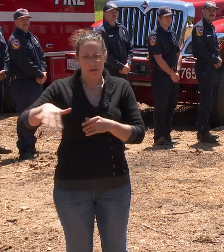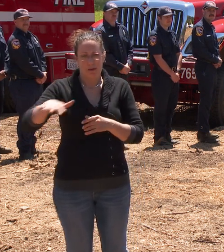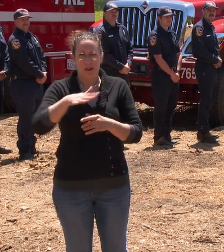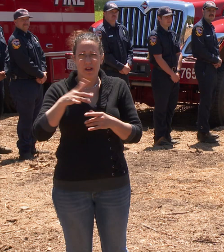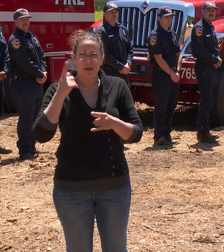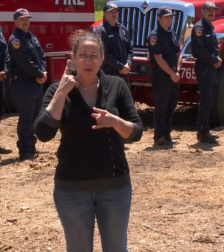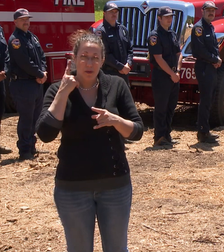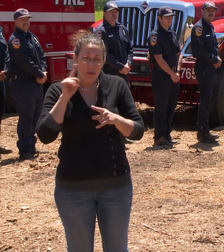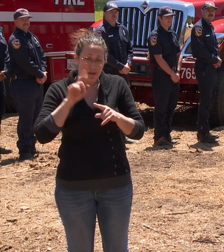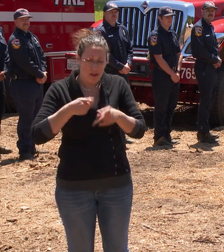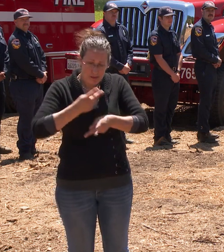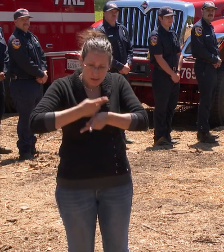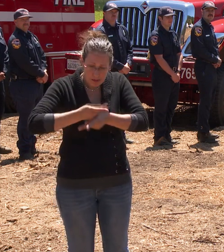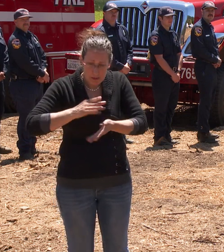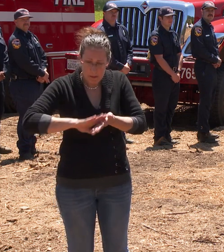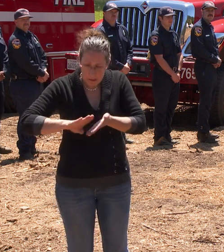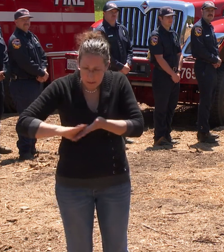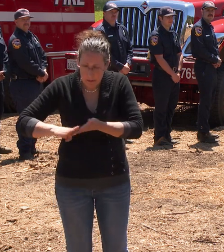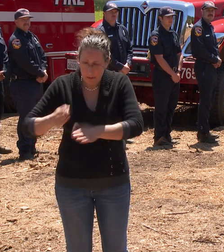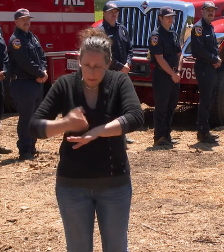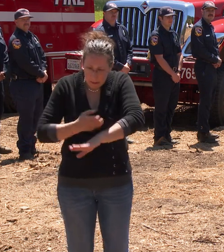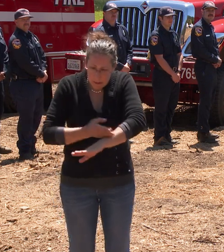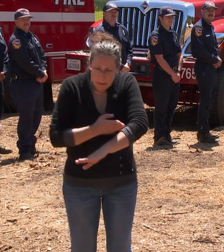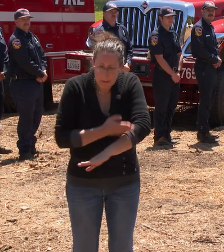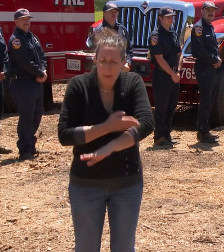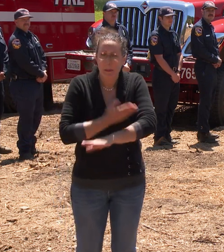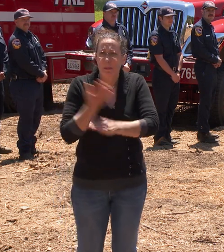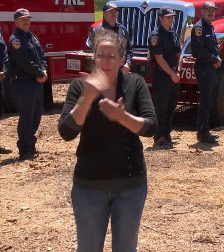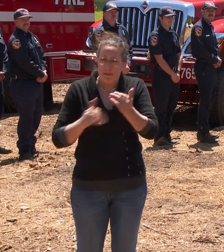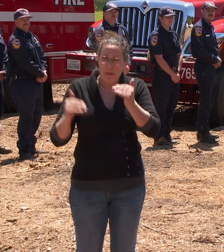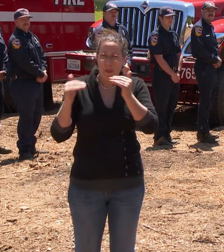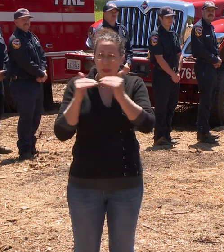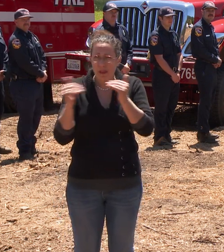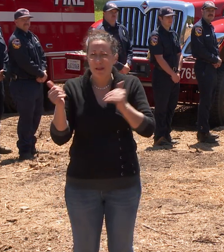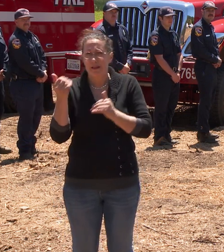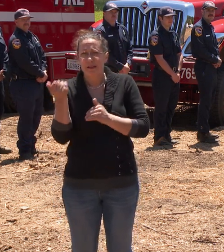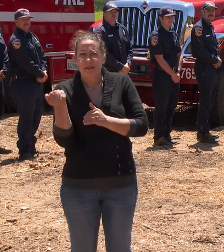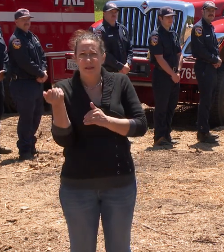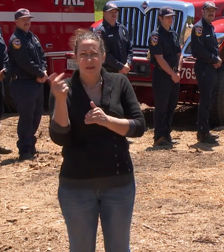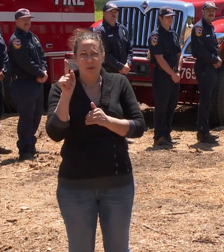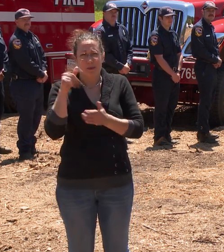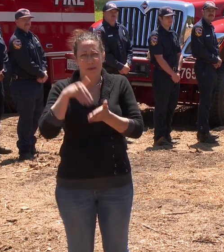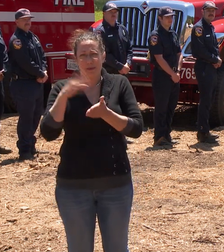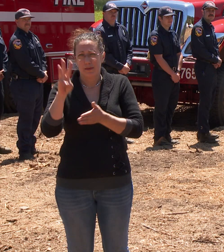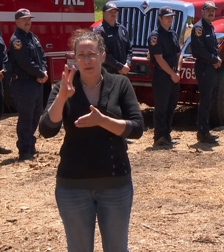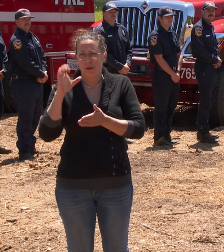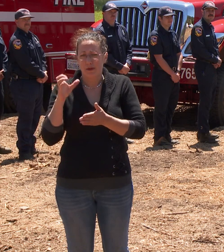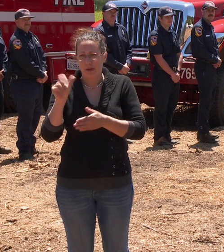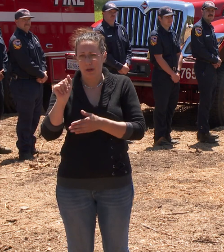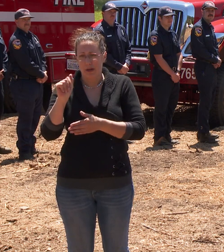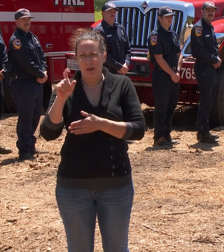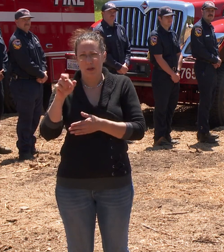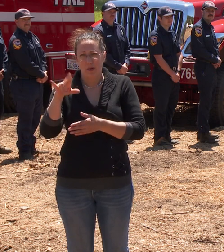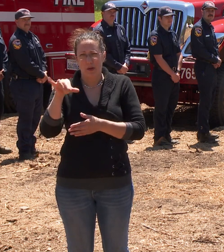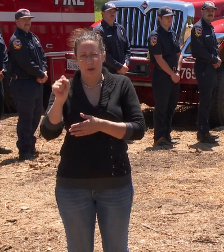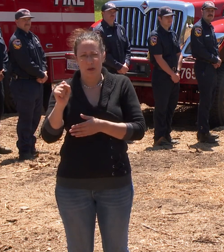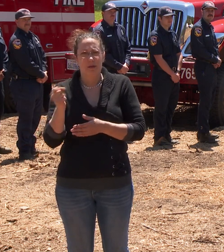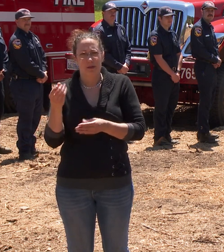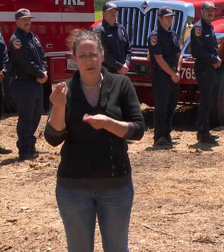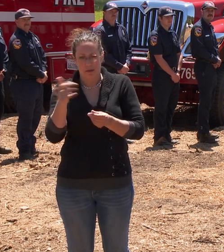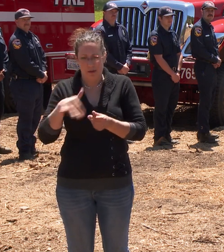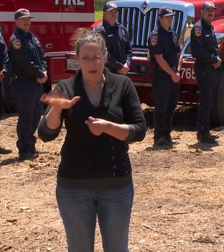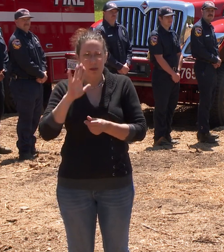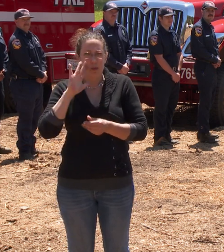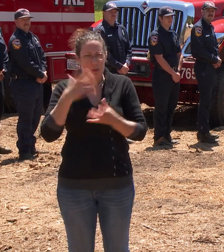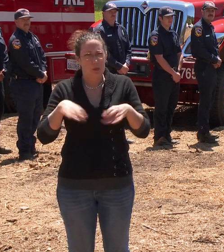maintenance we have conducted, the department has treated the equivalent of over 1,600 acres of land, and we intend to conduct significant more maintenance